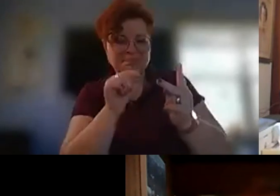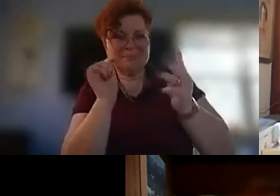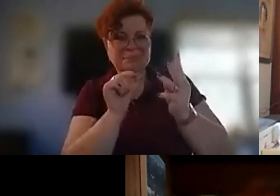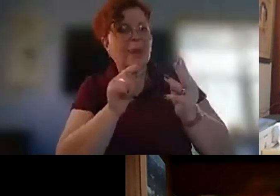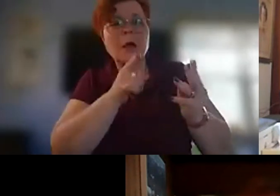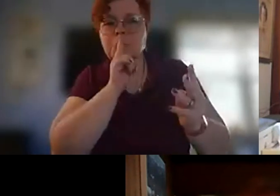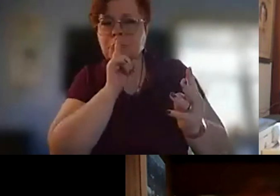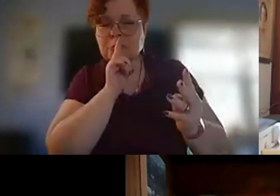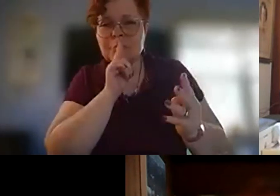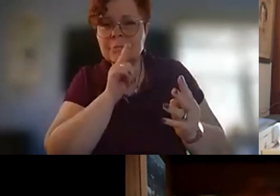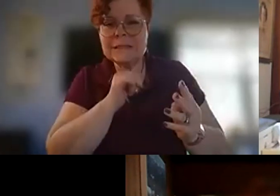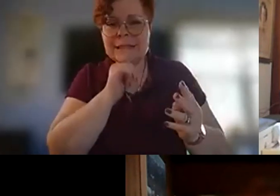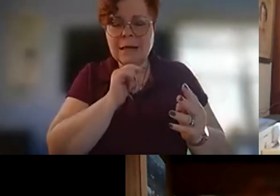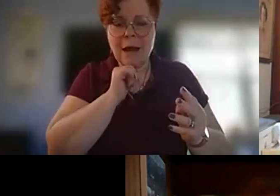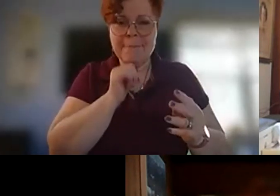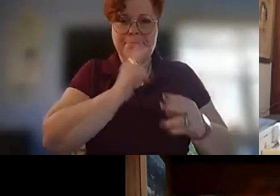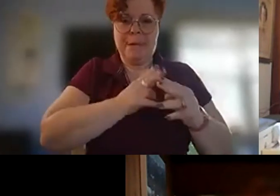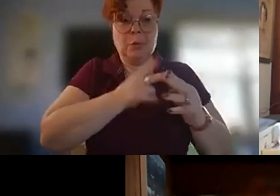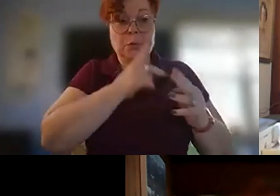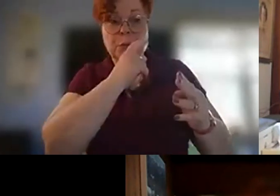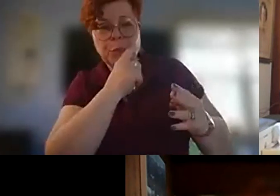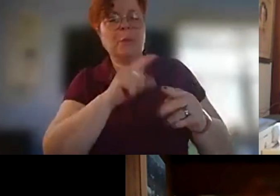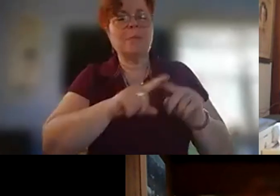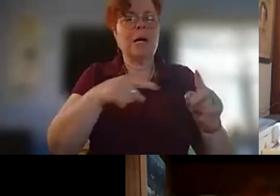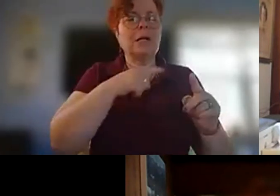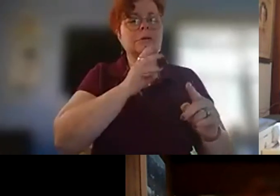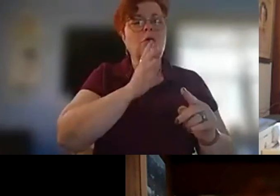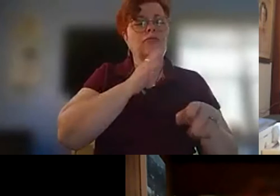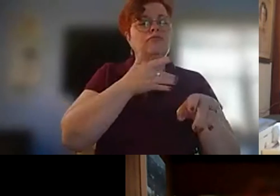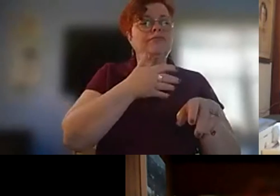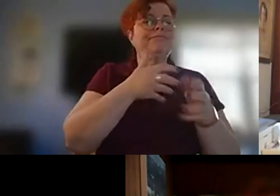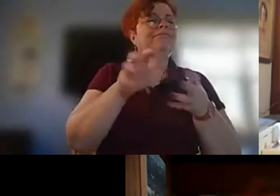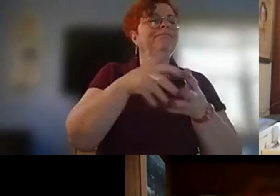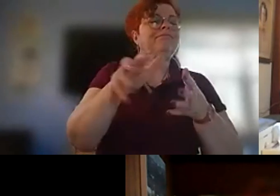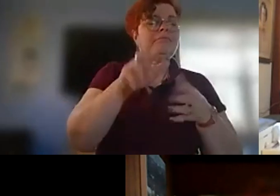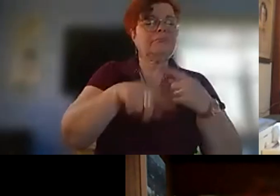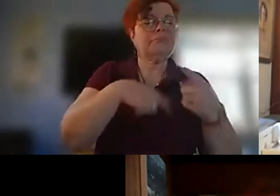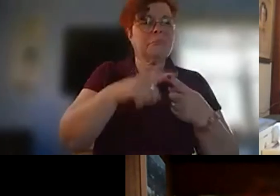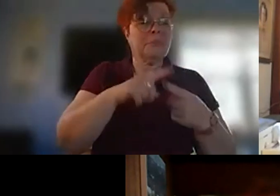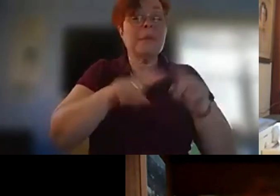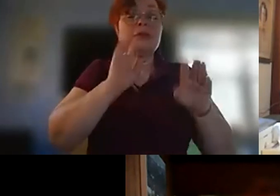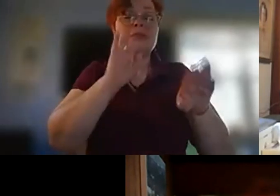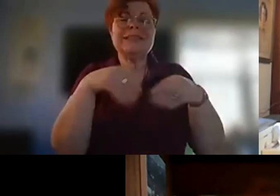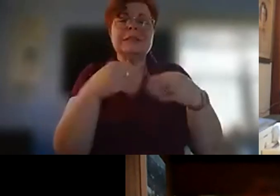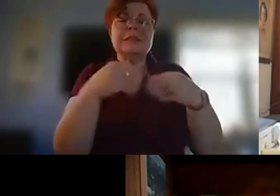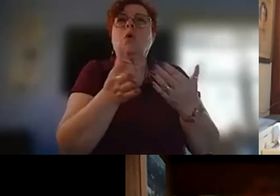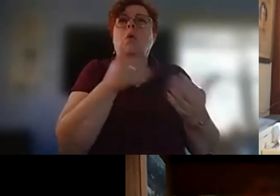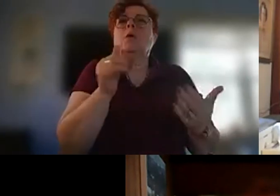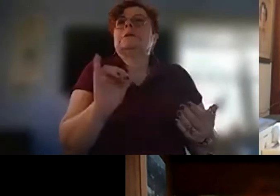who went before but you know has given a kind of um nod